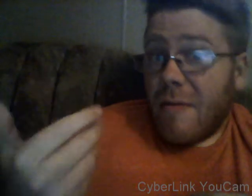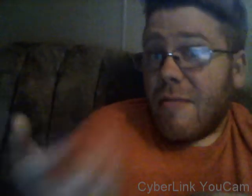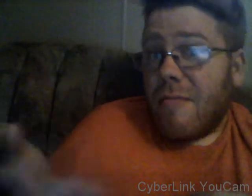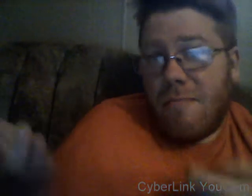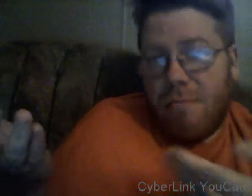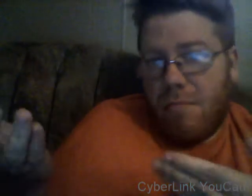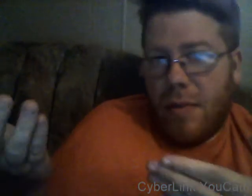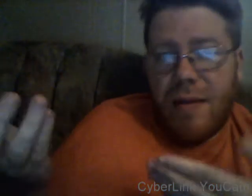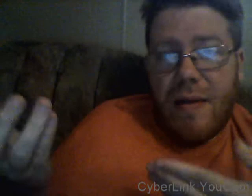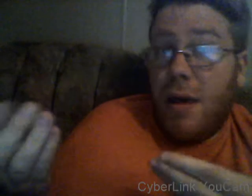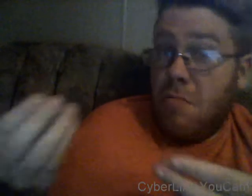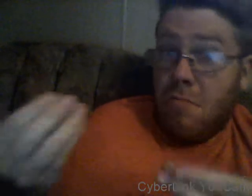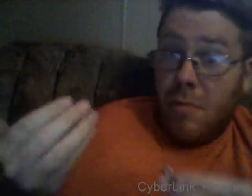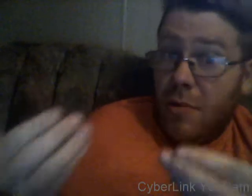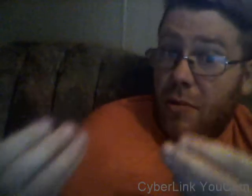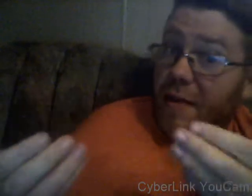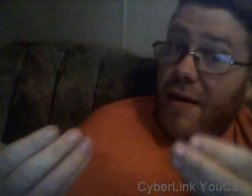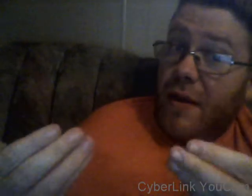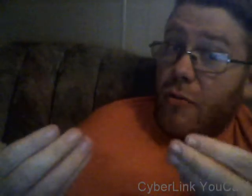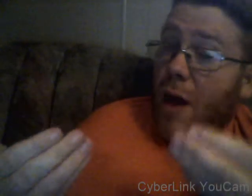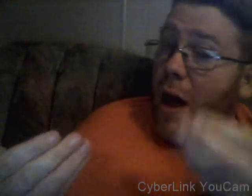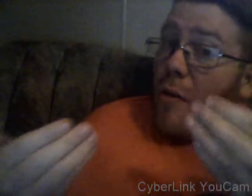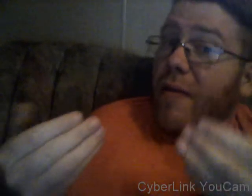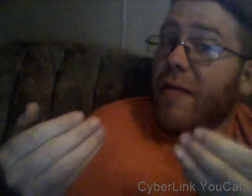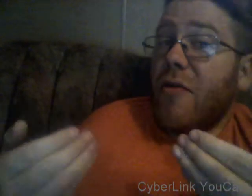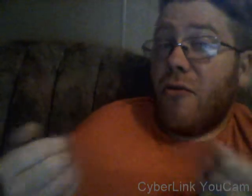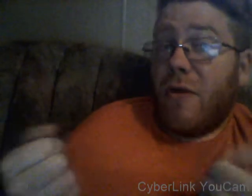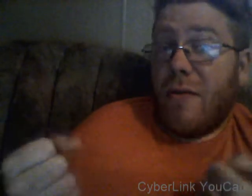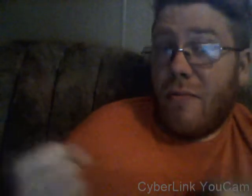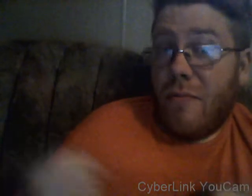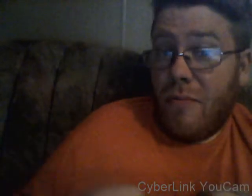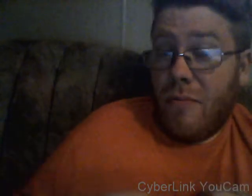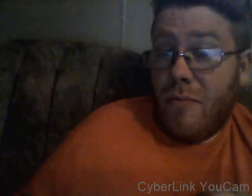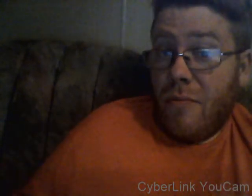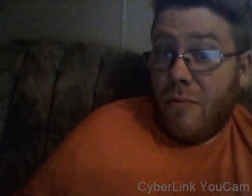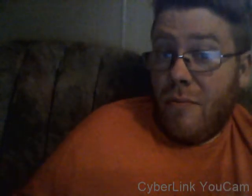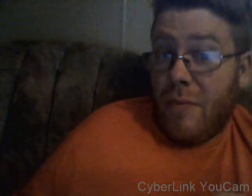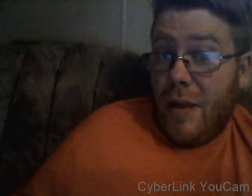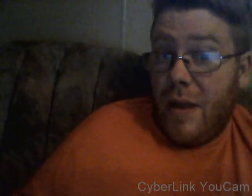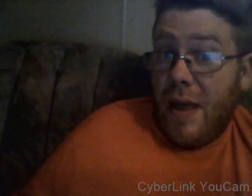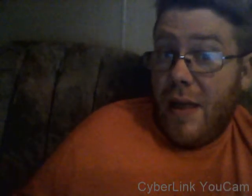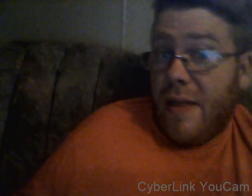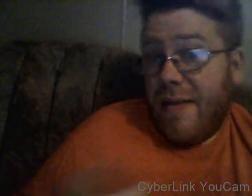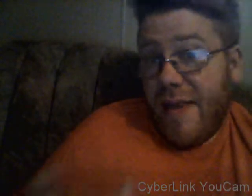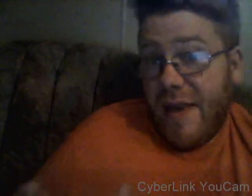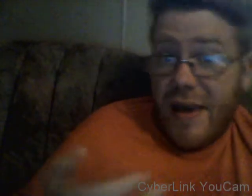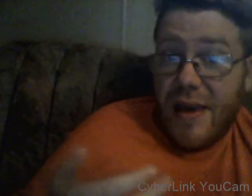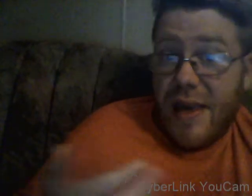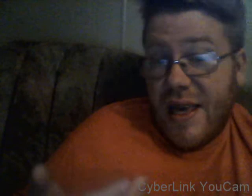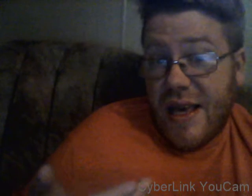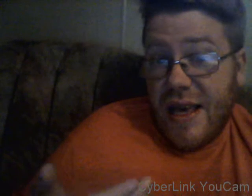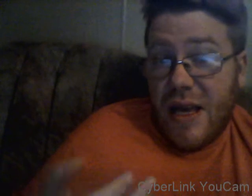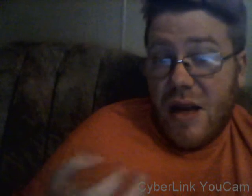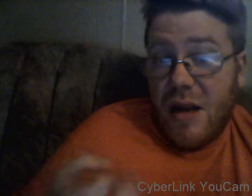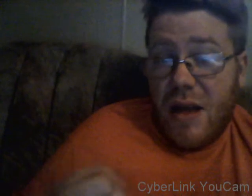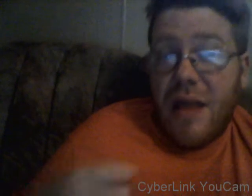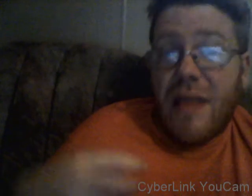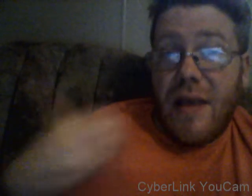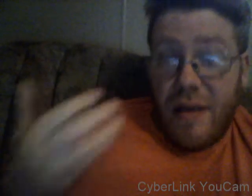to see, so we can see what's different in the, in the